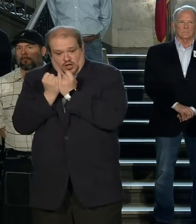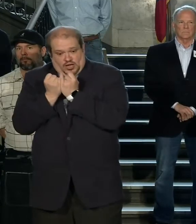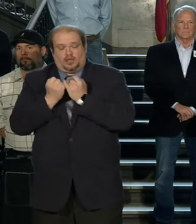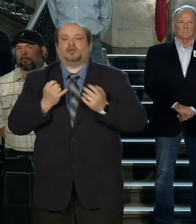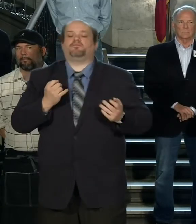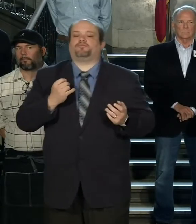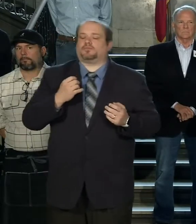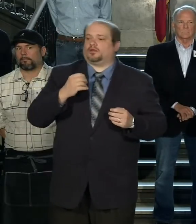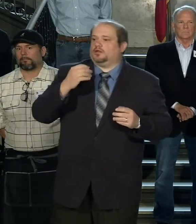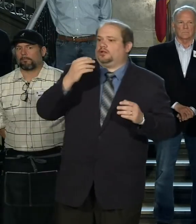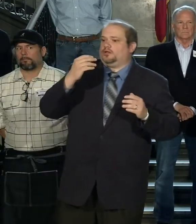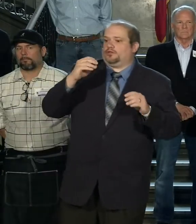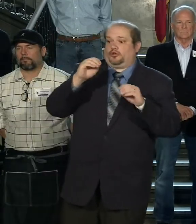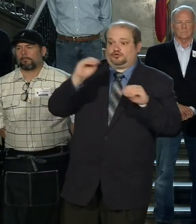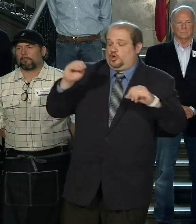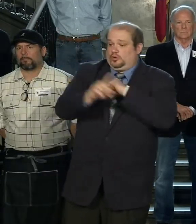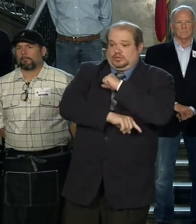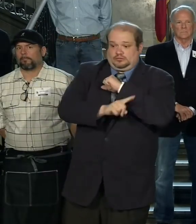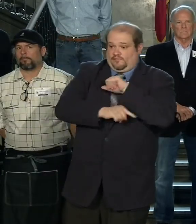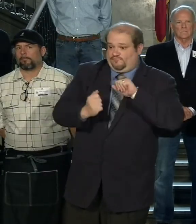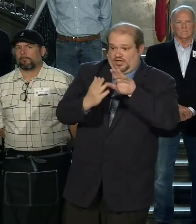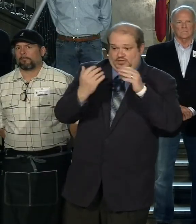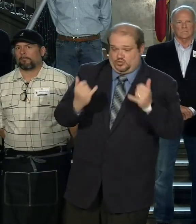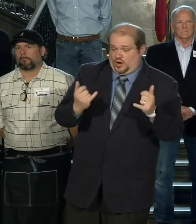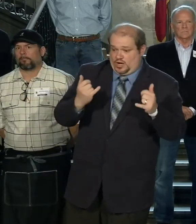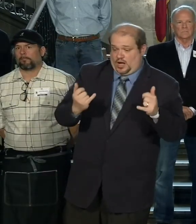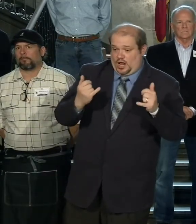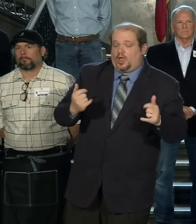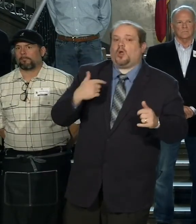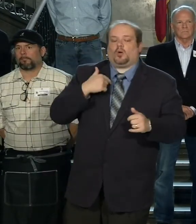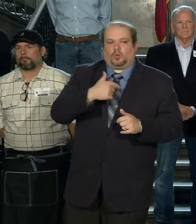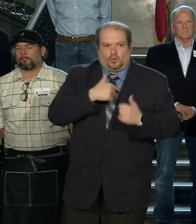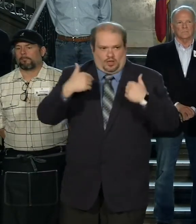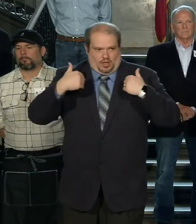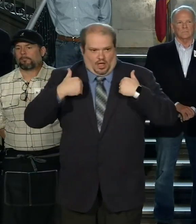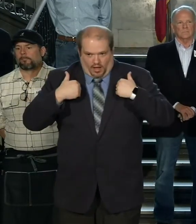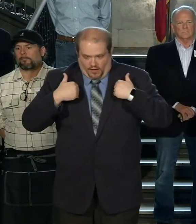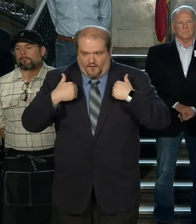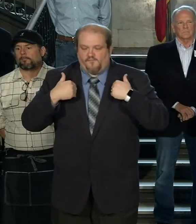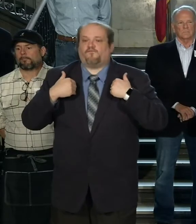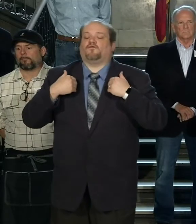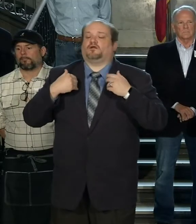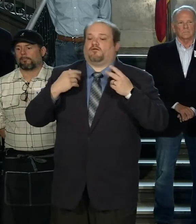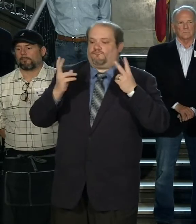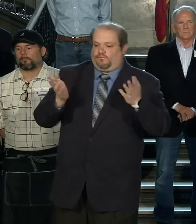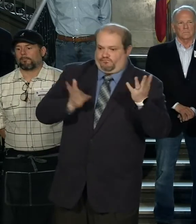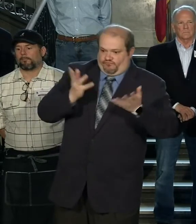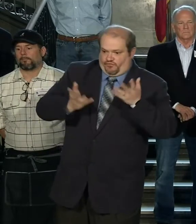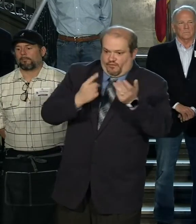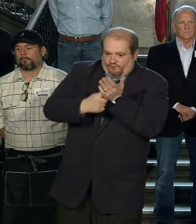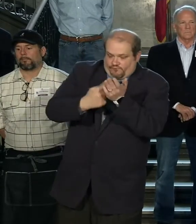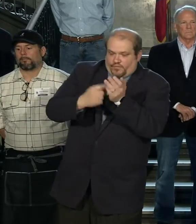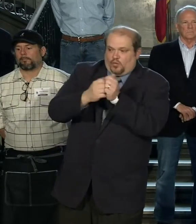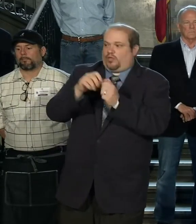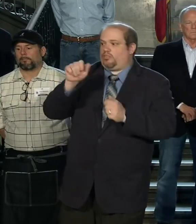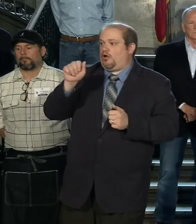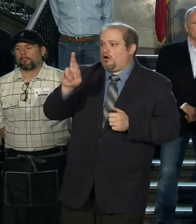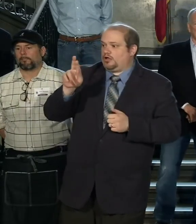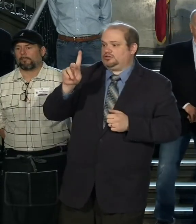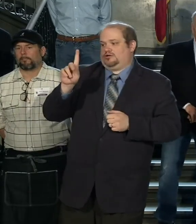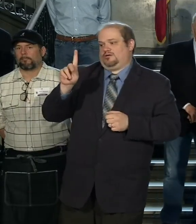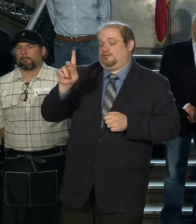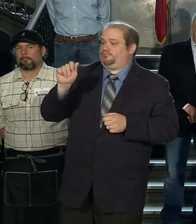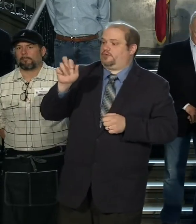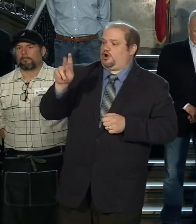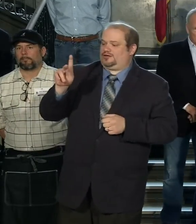to that, to my knowledge, there's no disciplinary action being faced at this point in time. Uh, we do, however, have visited with the Arkansas Department of Health and we understand that there's no